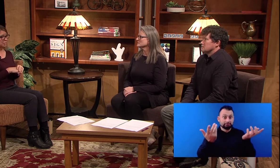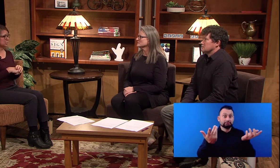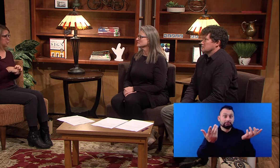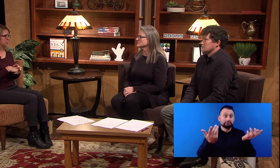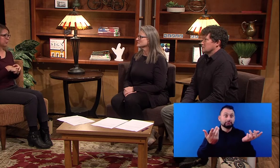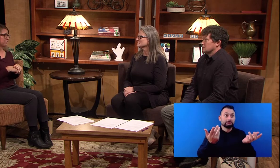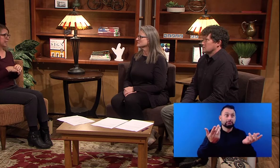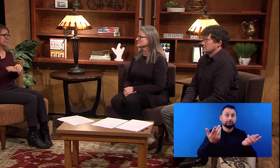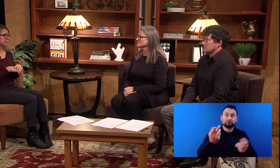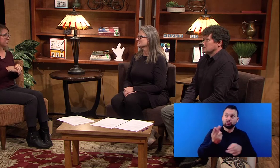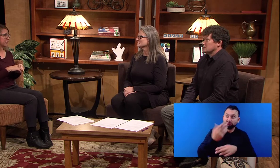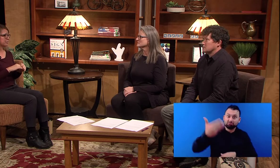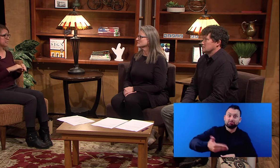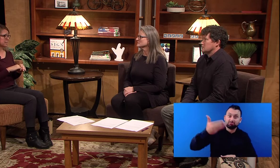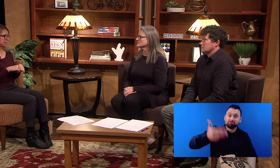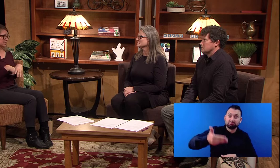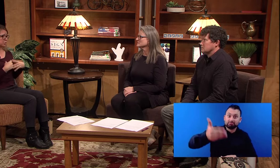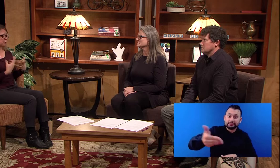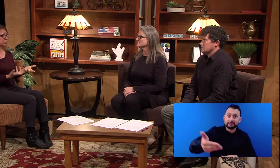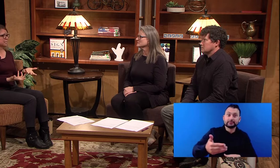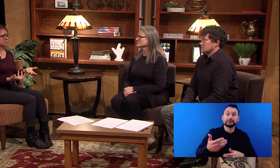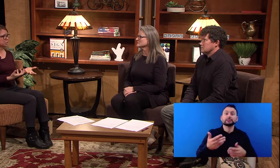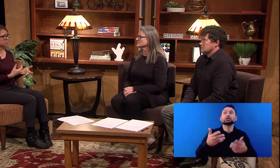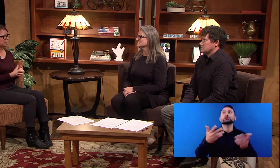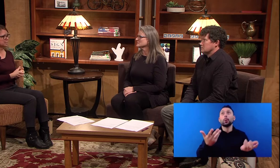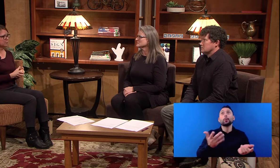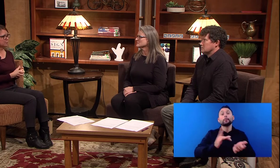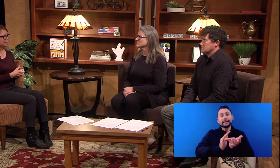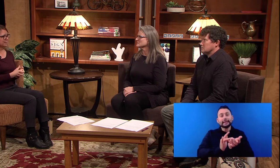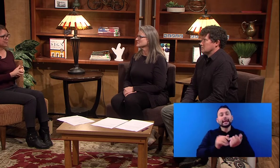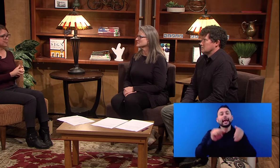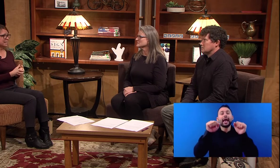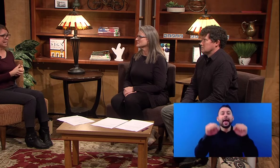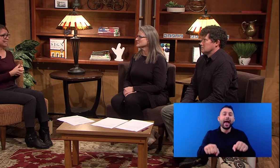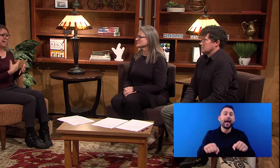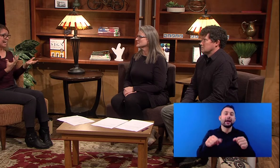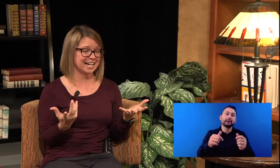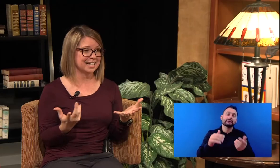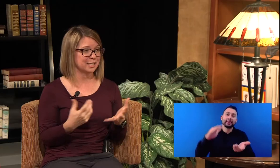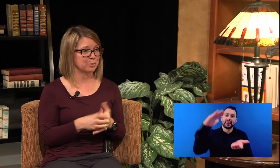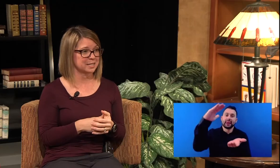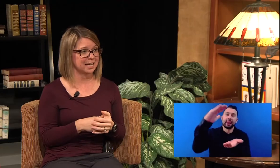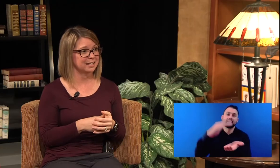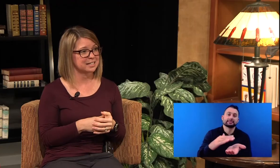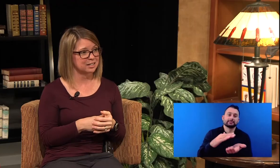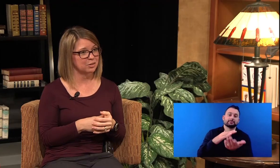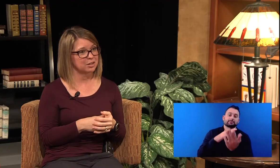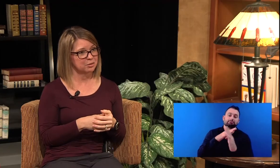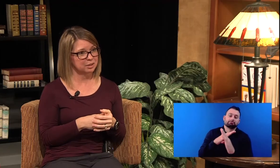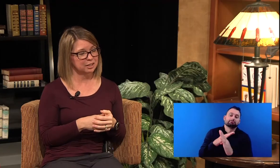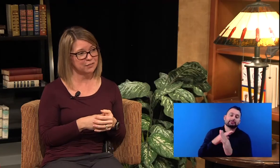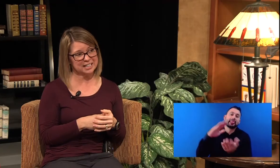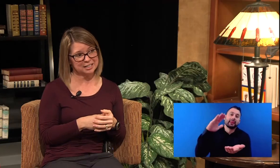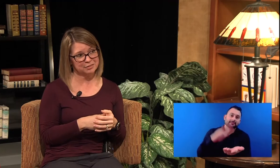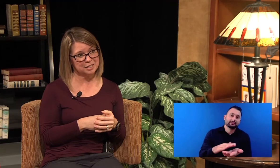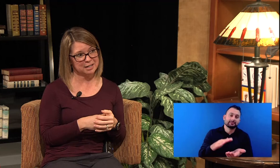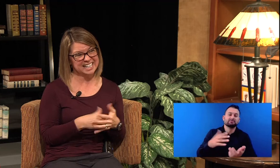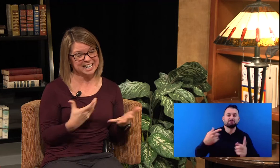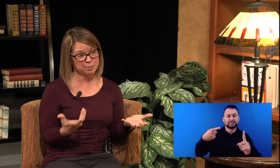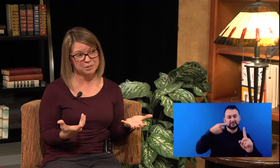super effective around sexual transmission. So, you know, up to nine, high 90%, so really effective. So 99%